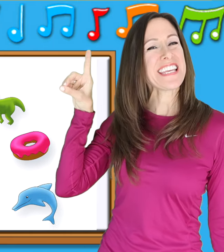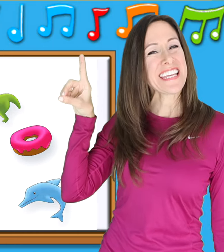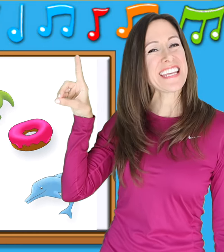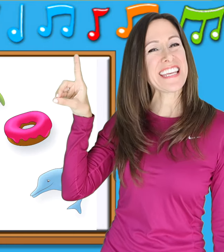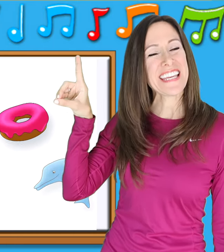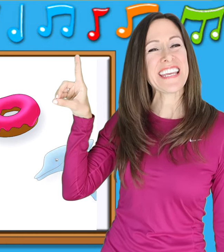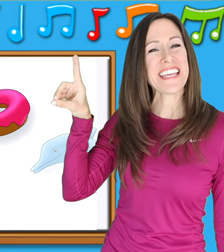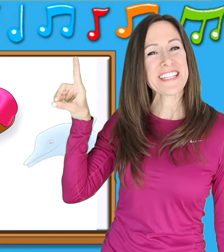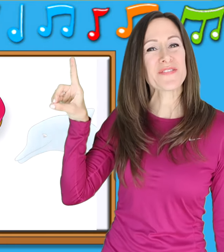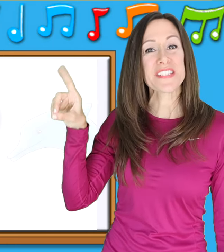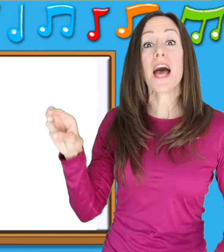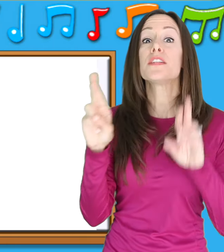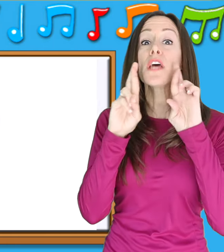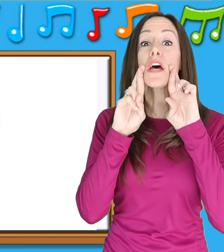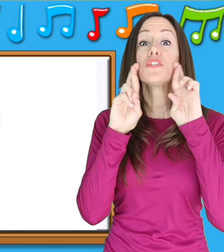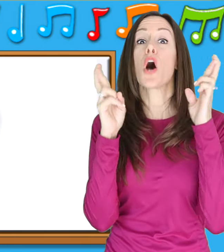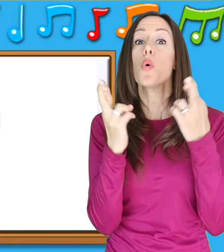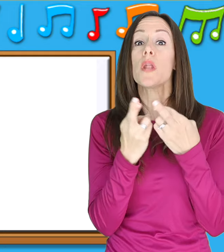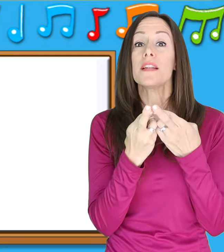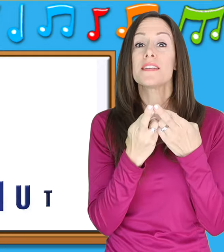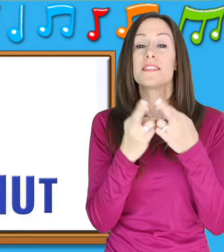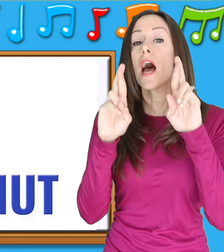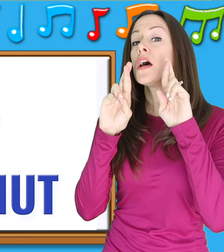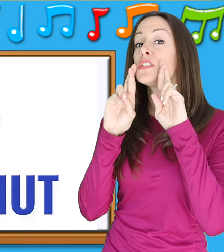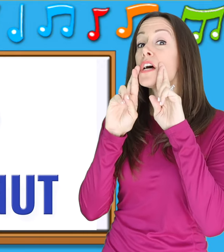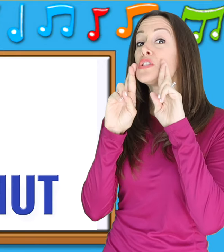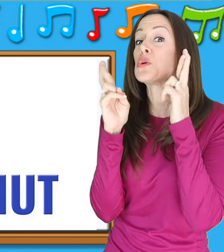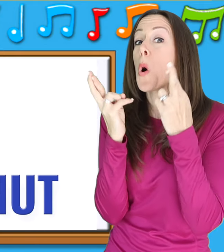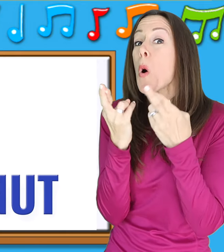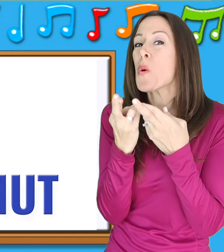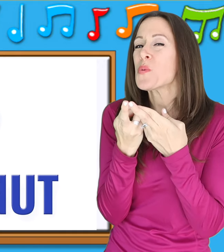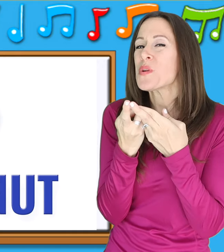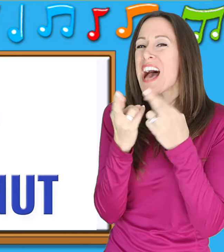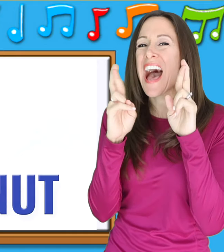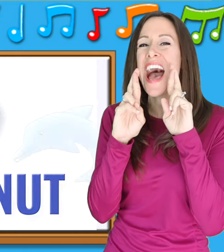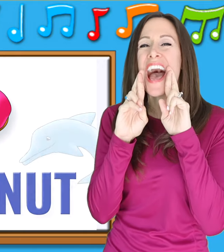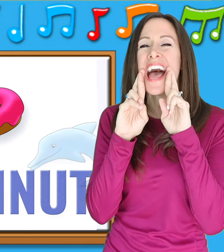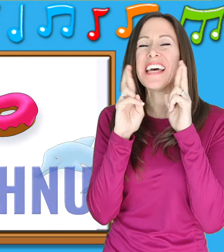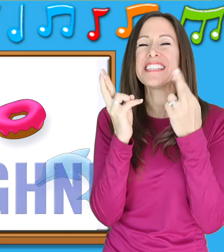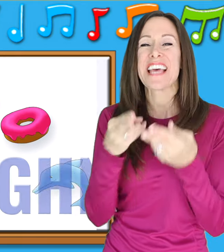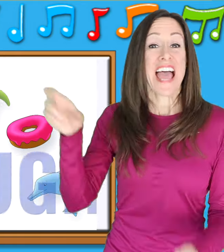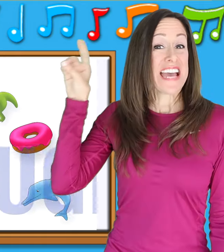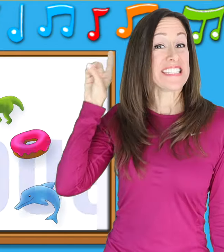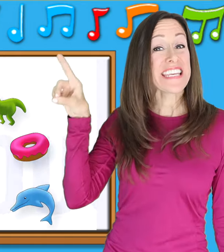is for d-d-d-donut, d-d-donut D